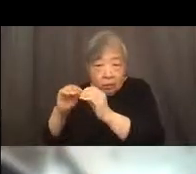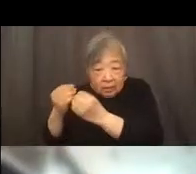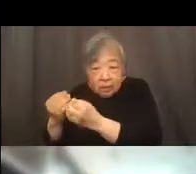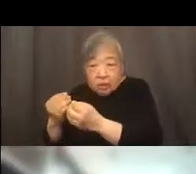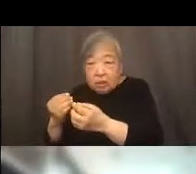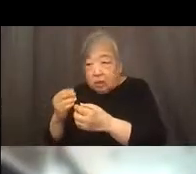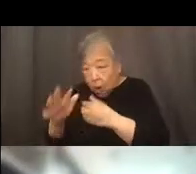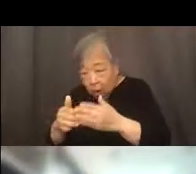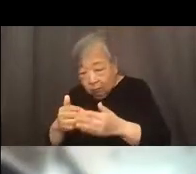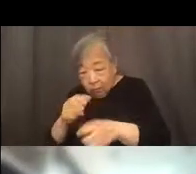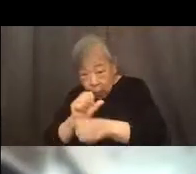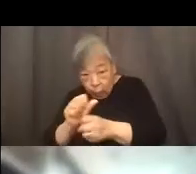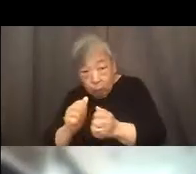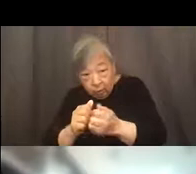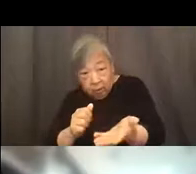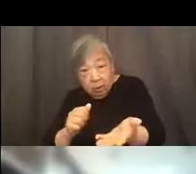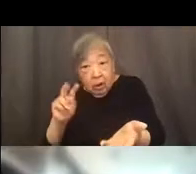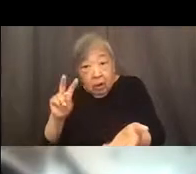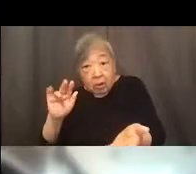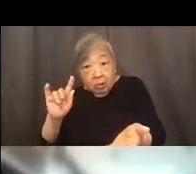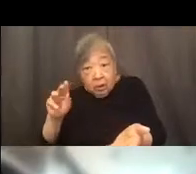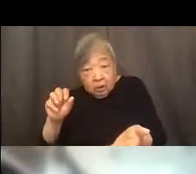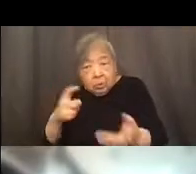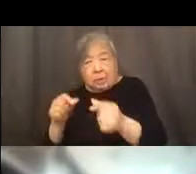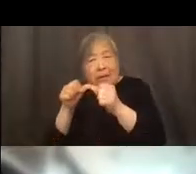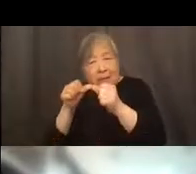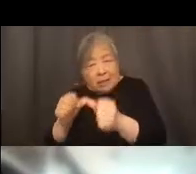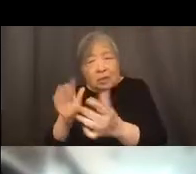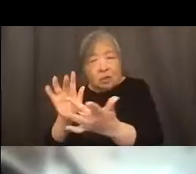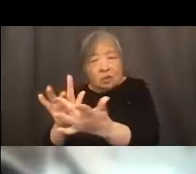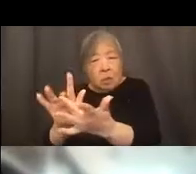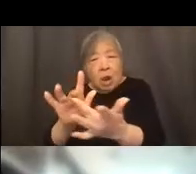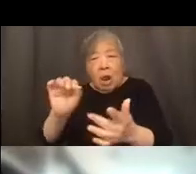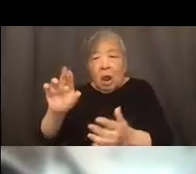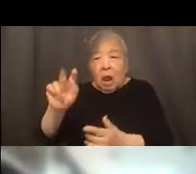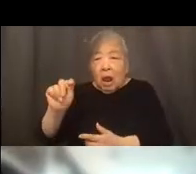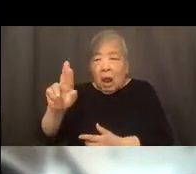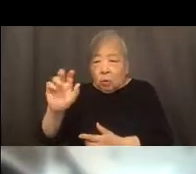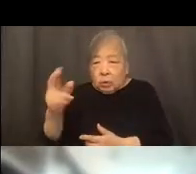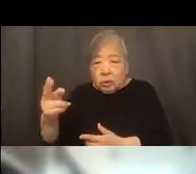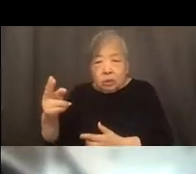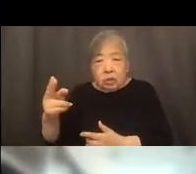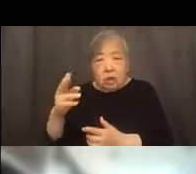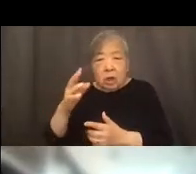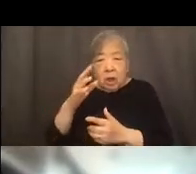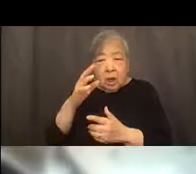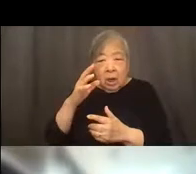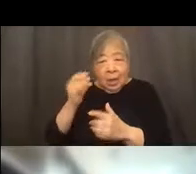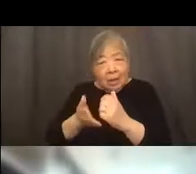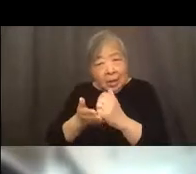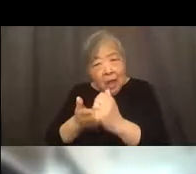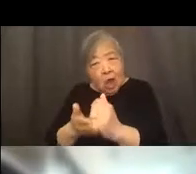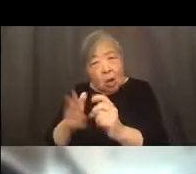person that we, uh, keep up the outreach, uh, certainly on this issue, um, and advise and help people,